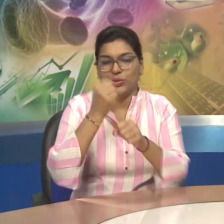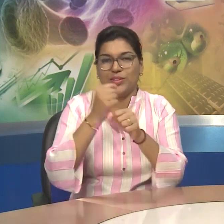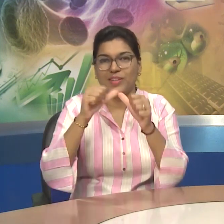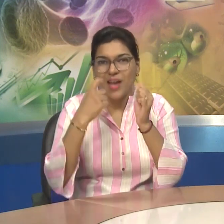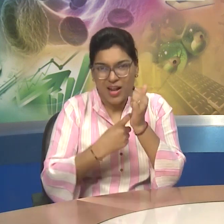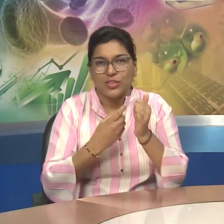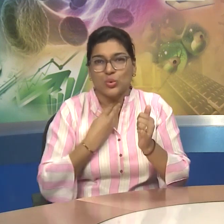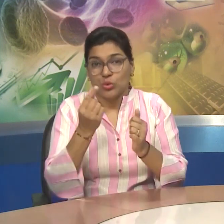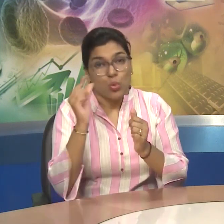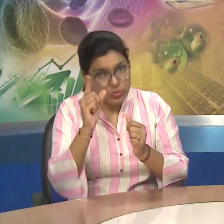Glucose